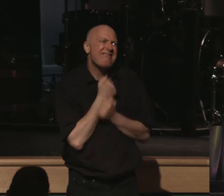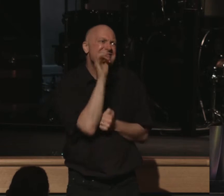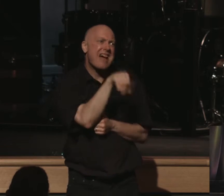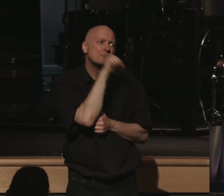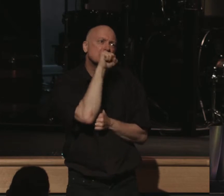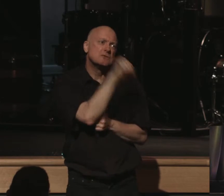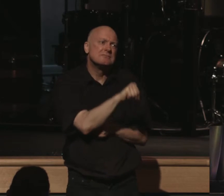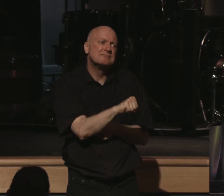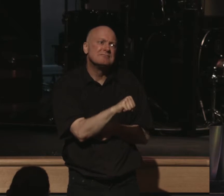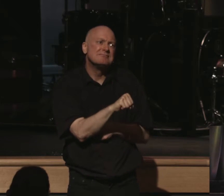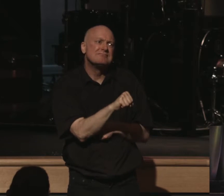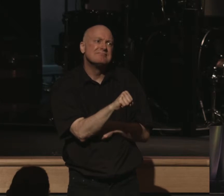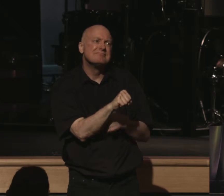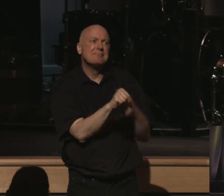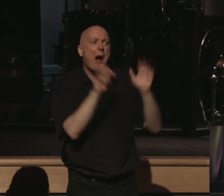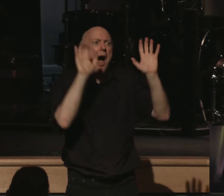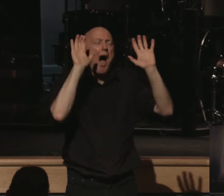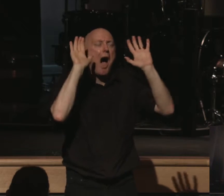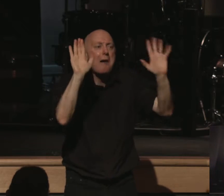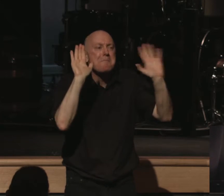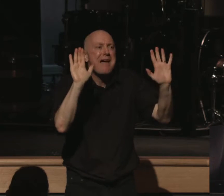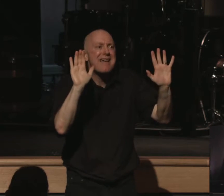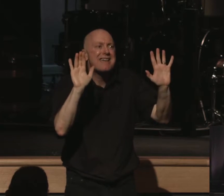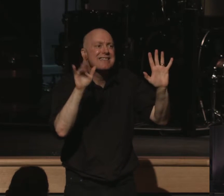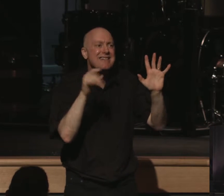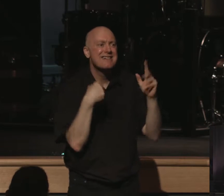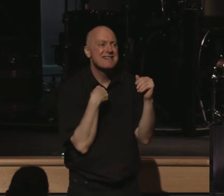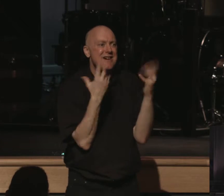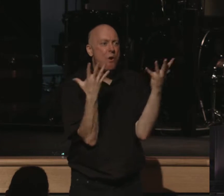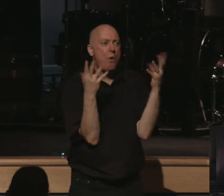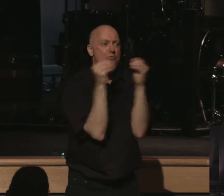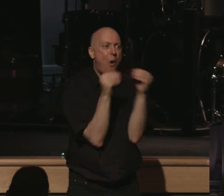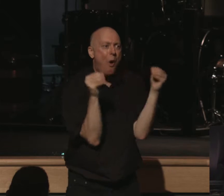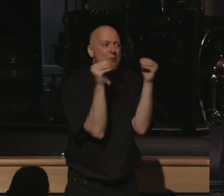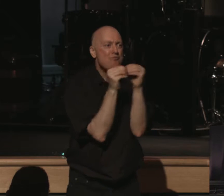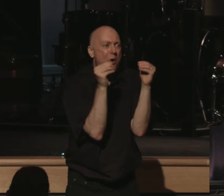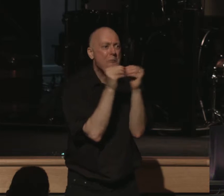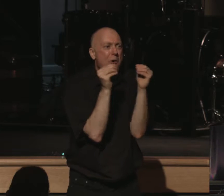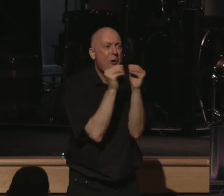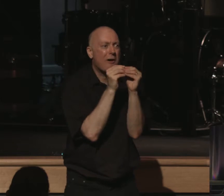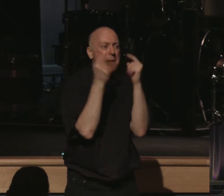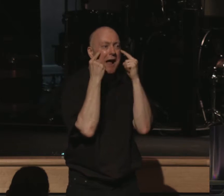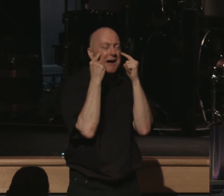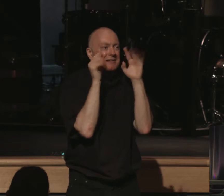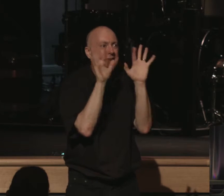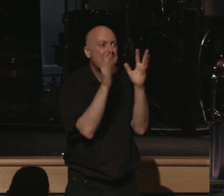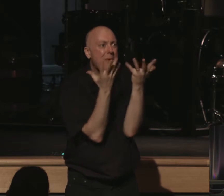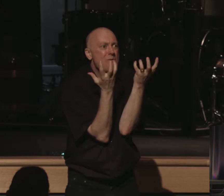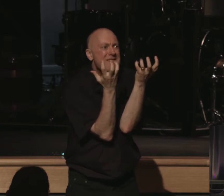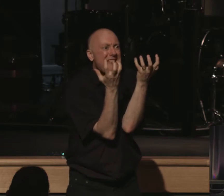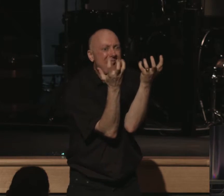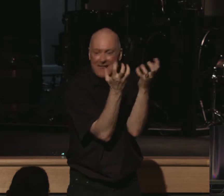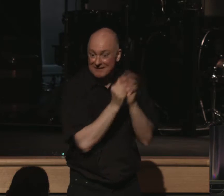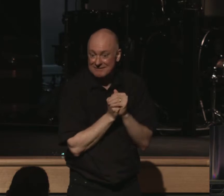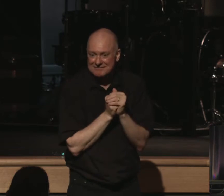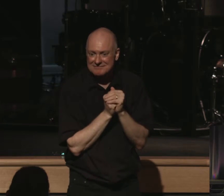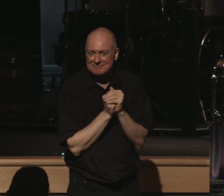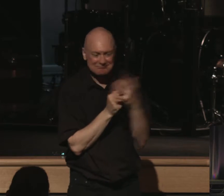this. It's amazing. It needs to become more and more glorious in my eyes. To